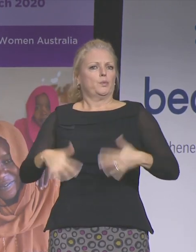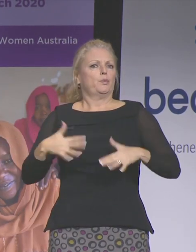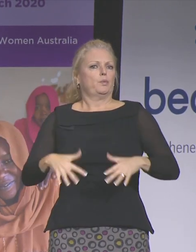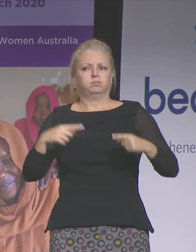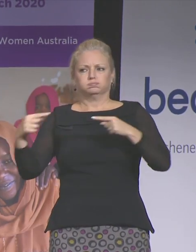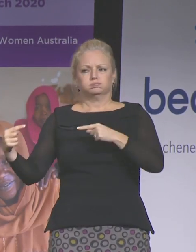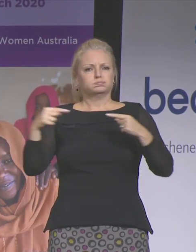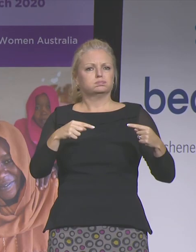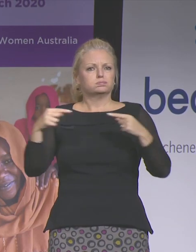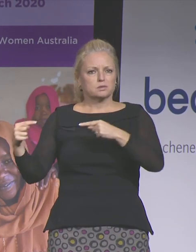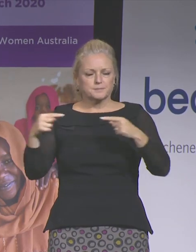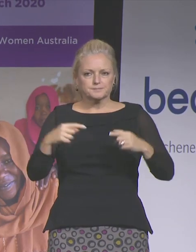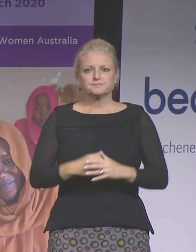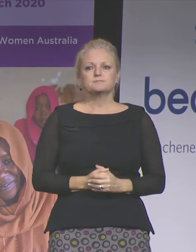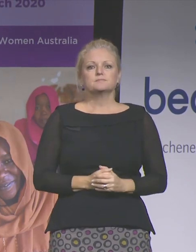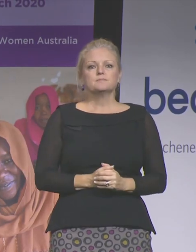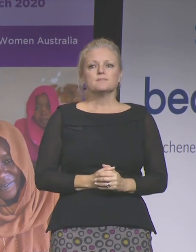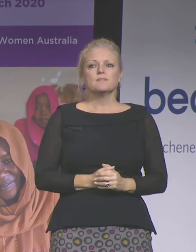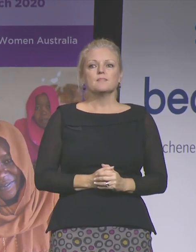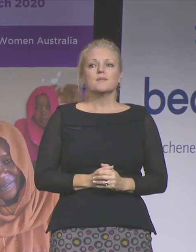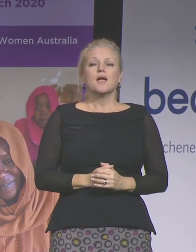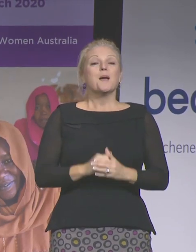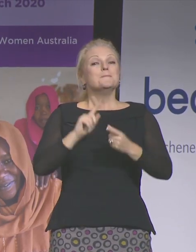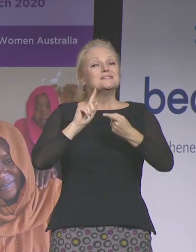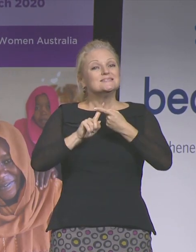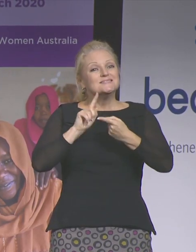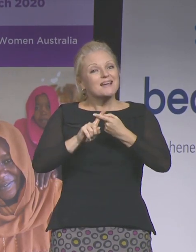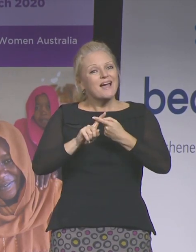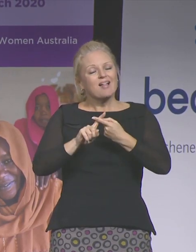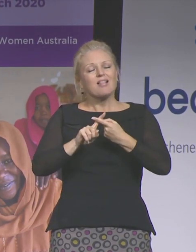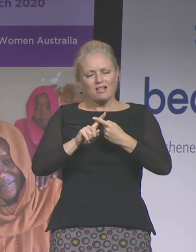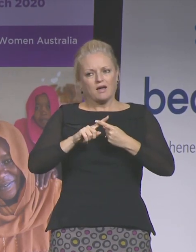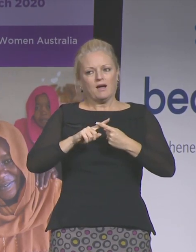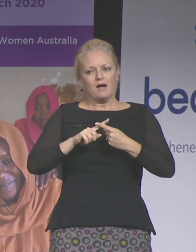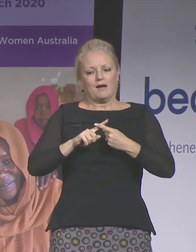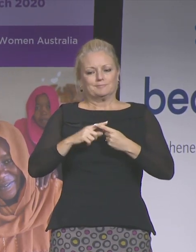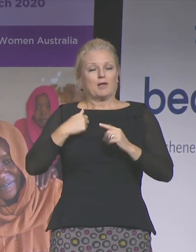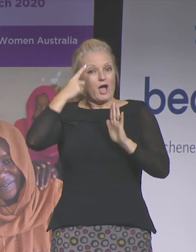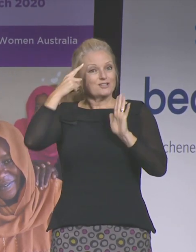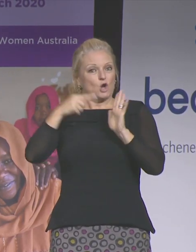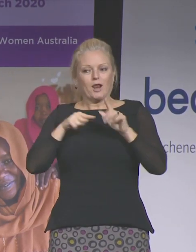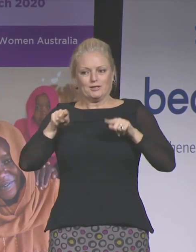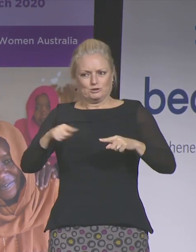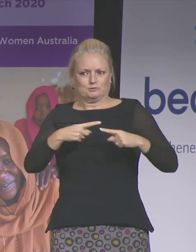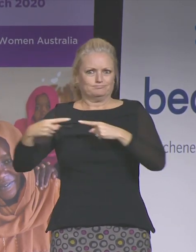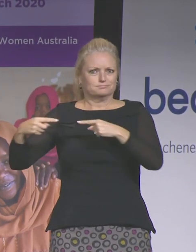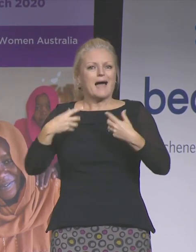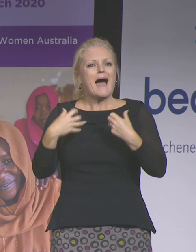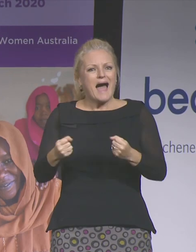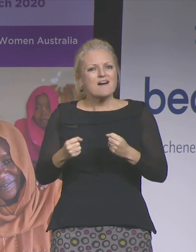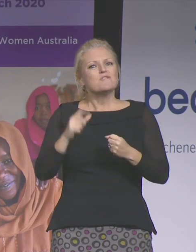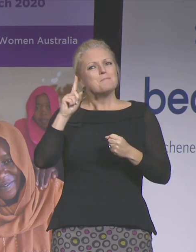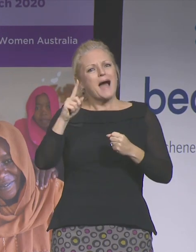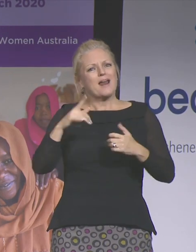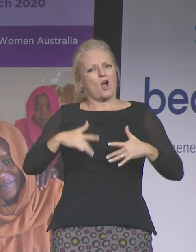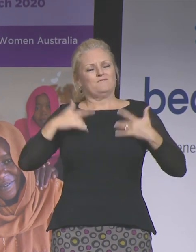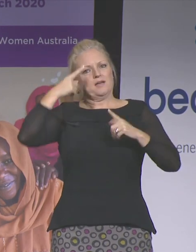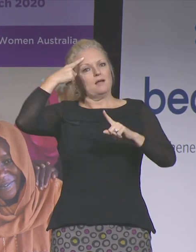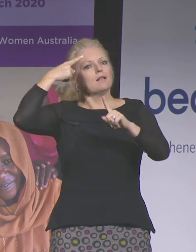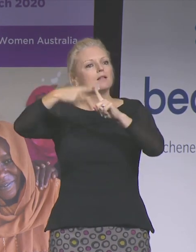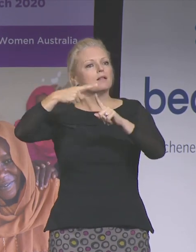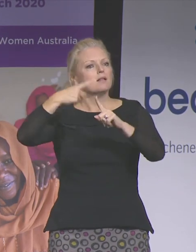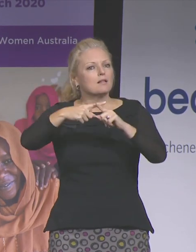But despite all this, I have cause for immense optimism. Because as well as those resisting